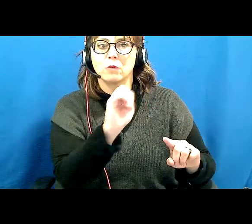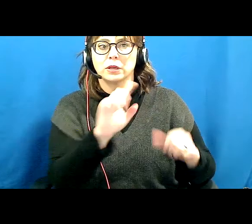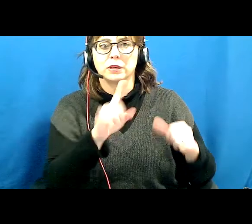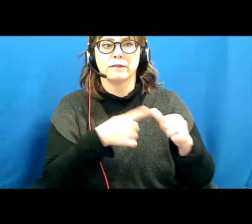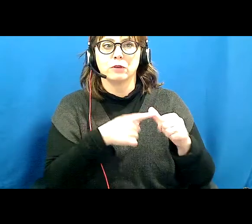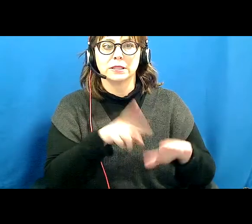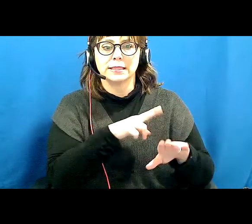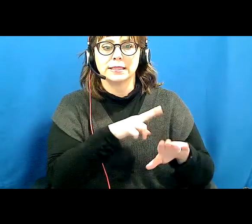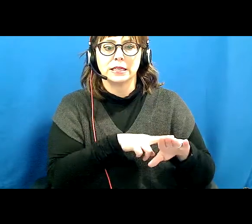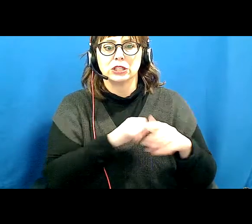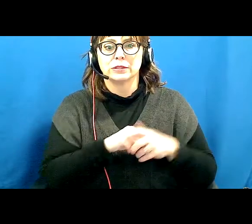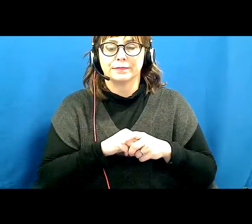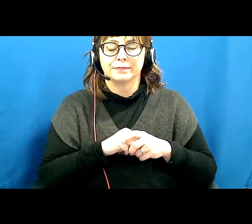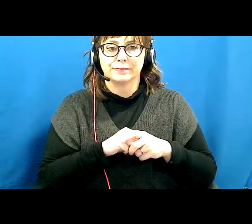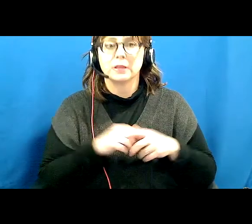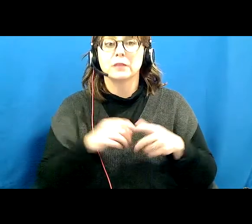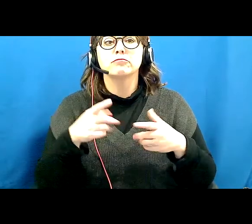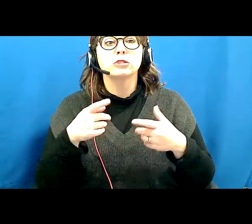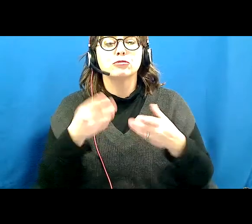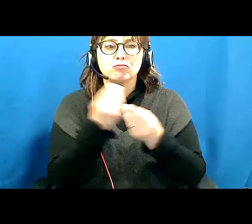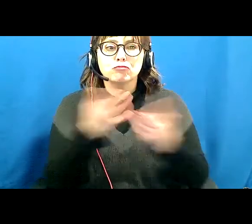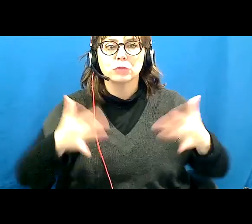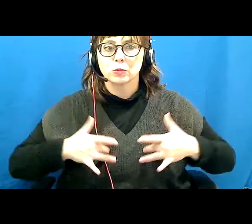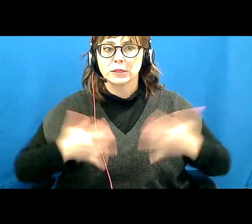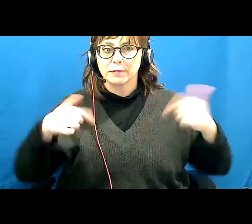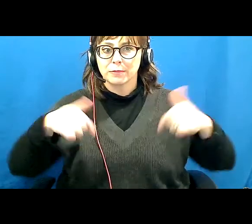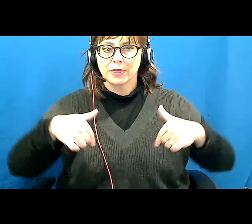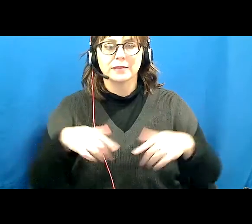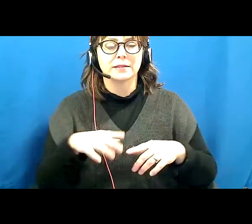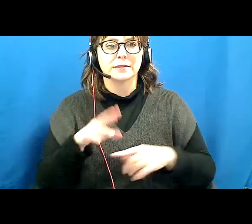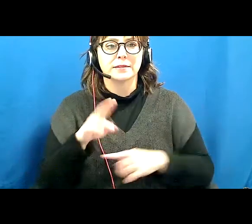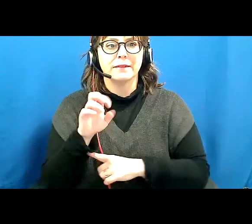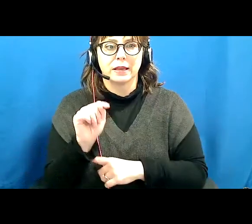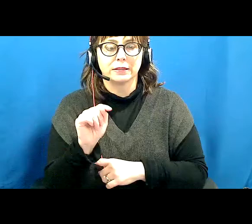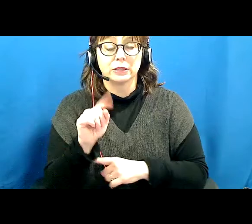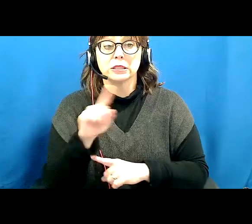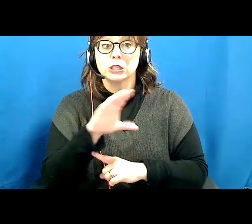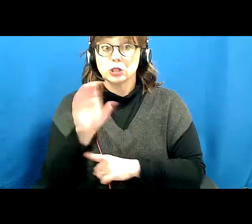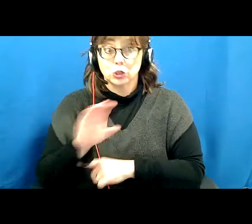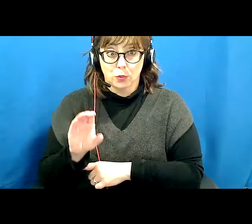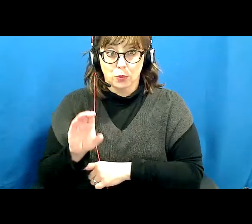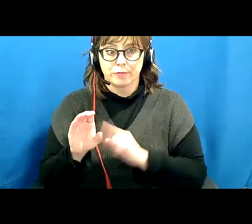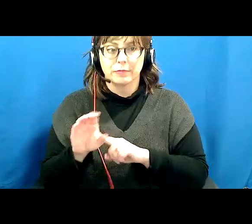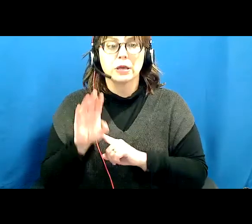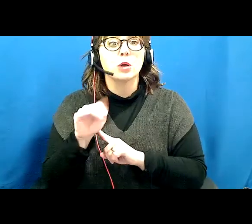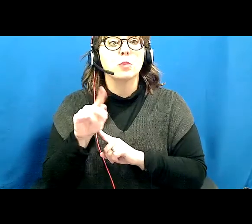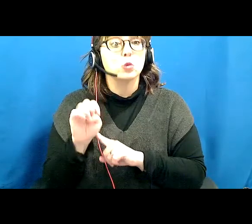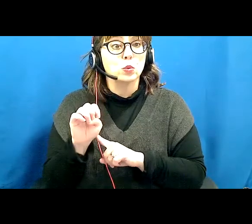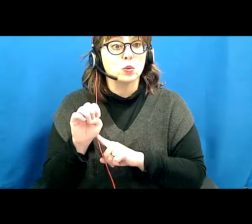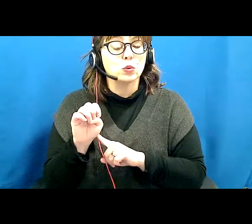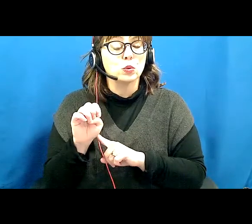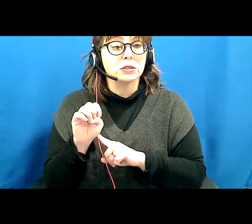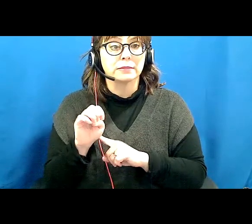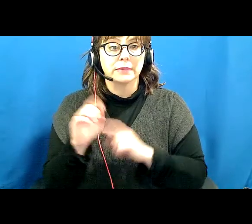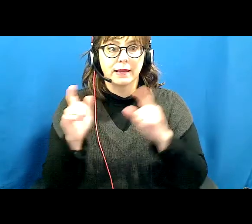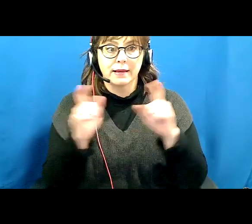I would like to quickly go over some housekeeping for this event. We ask that those on Zoom mute themselves and keep their cameras off.